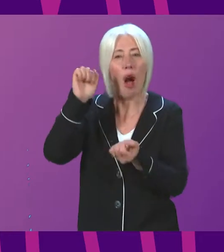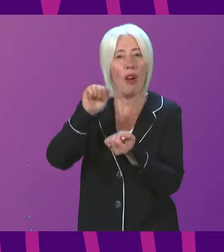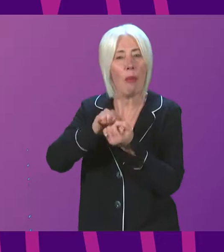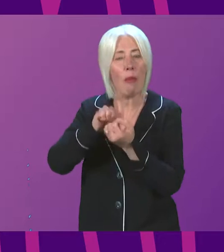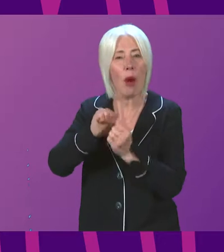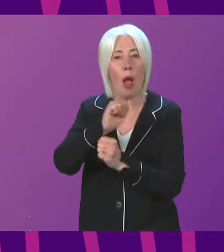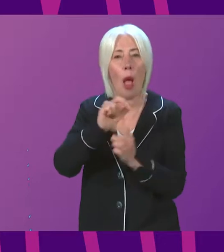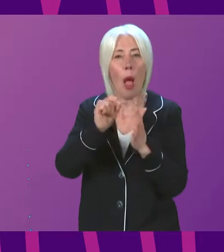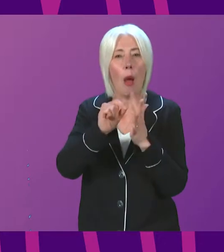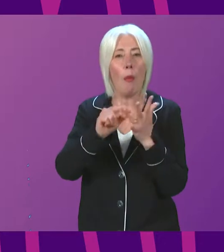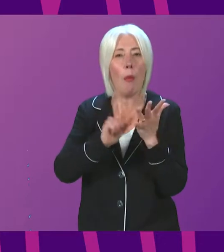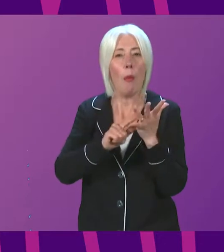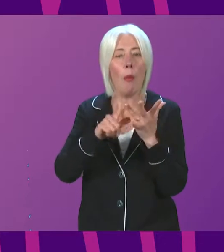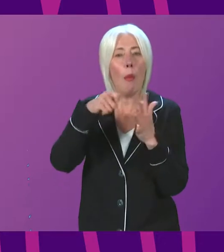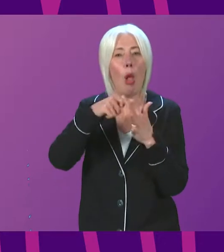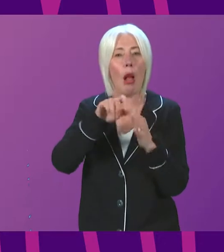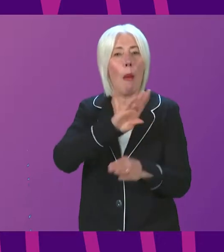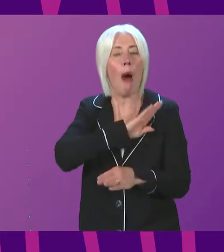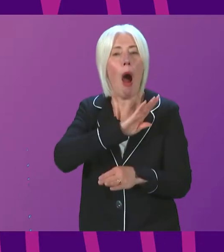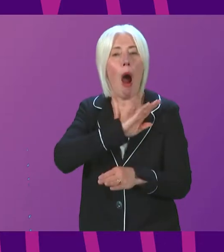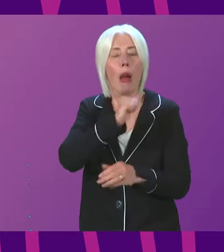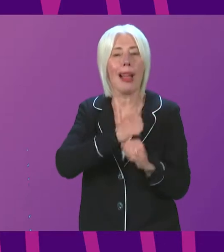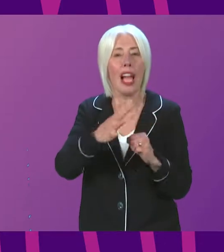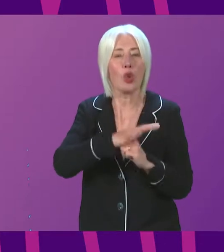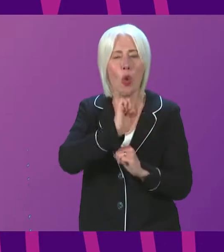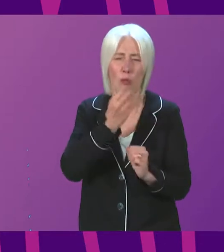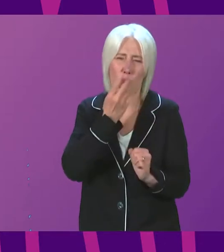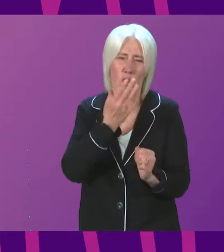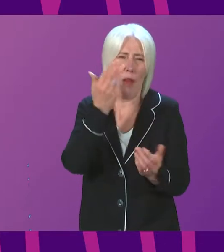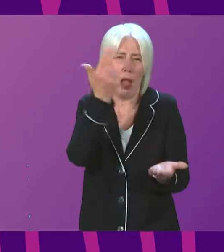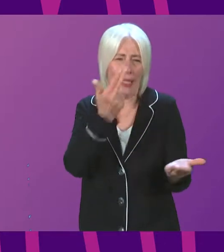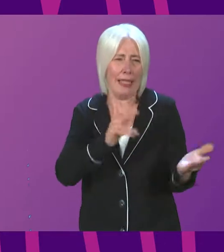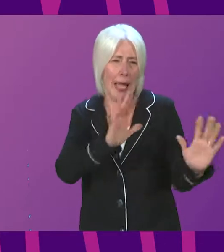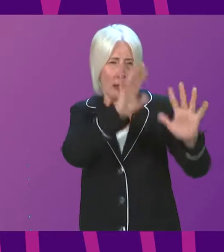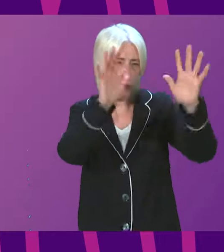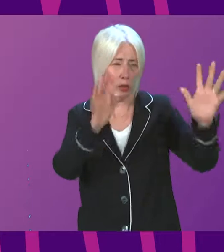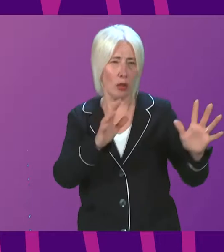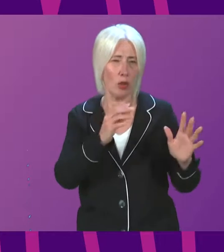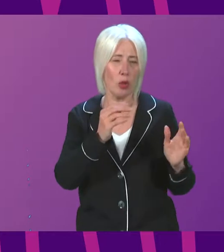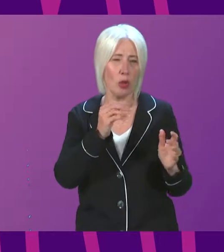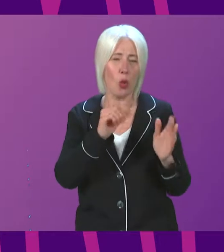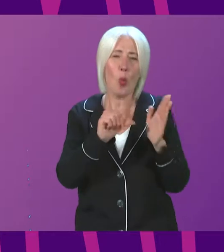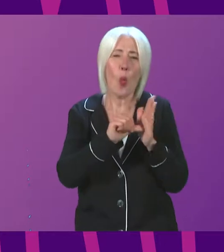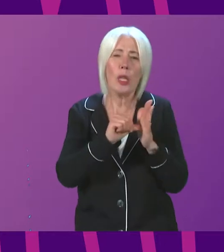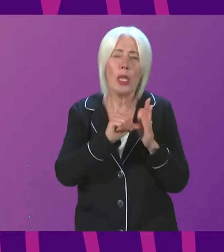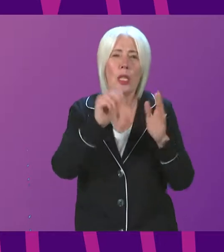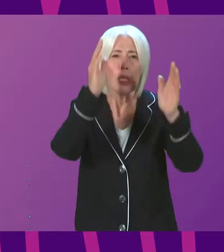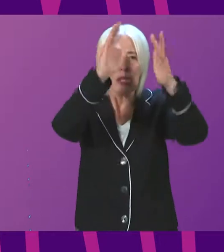Park in Glasgow, which is a beautifully designed set of wooden memorial sculptures.